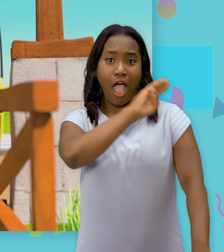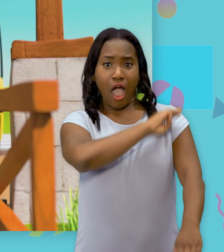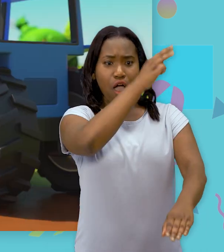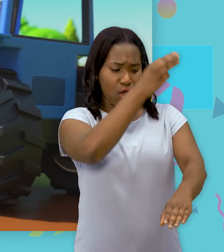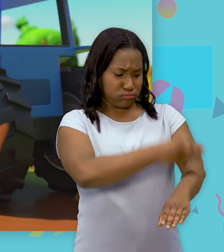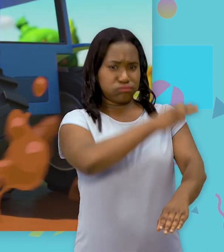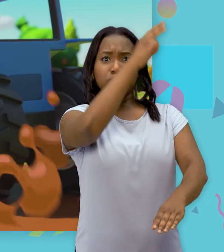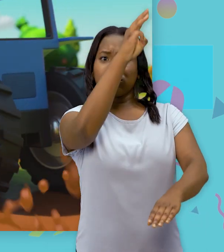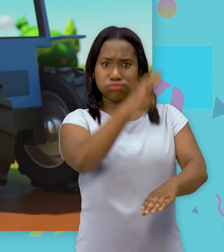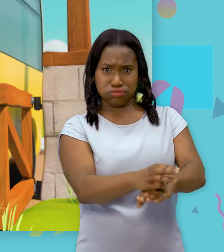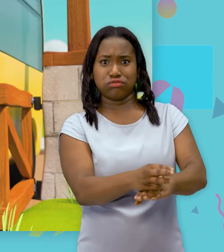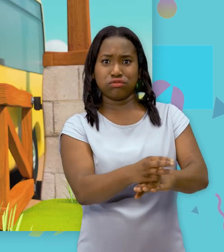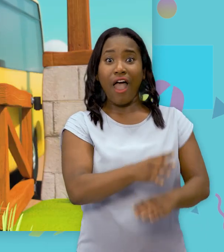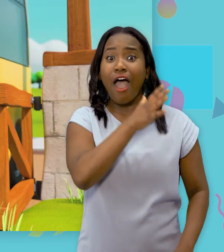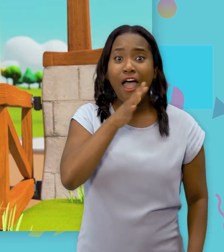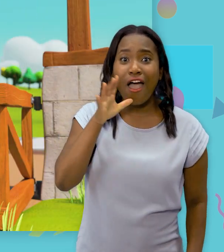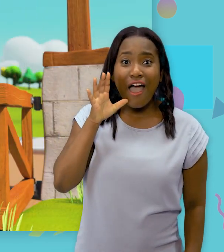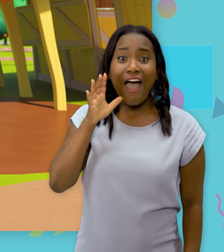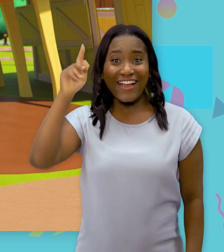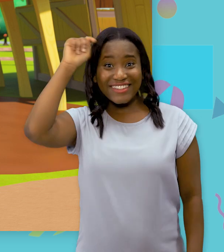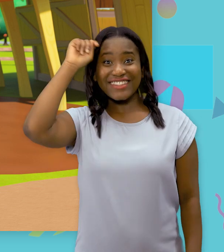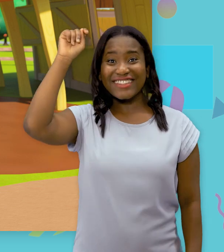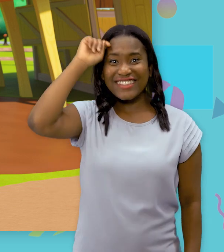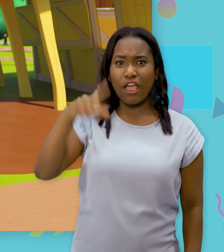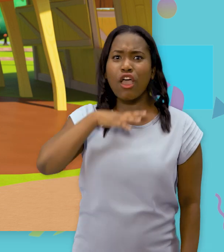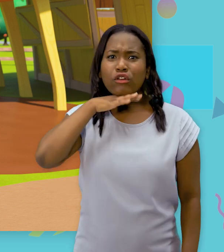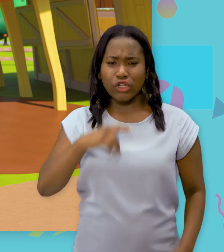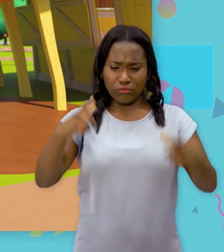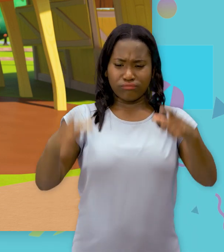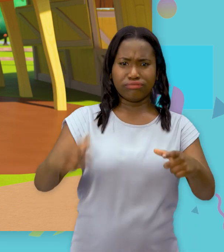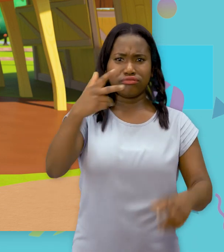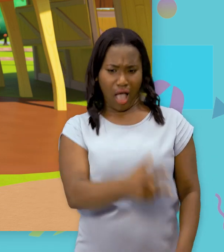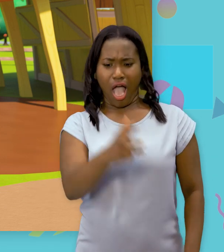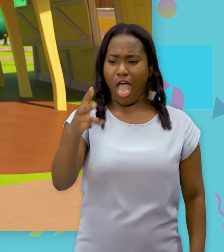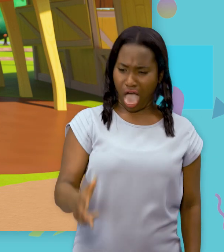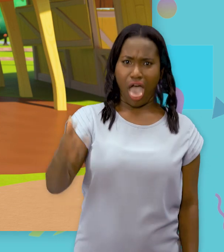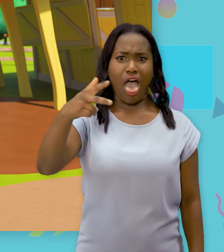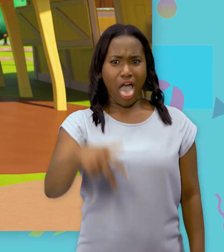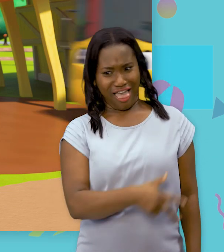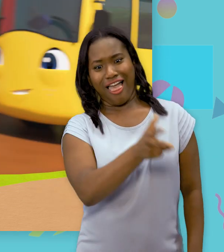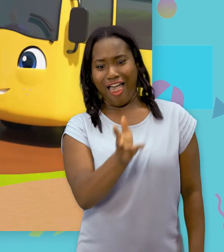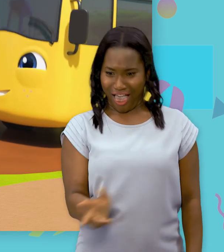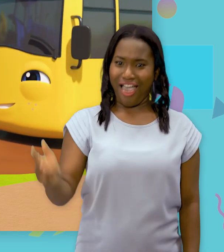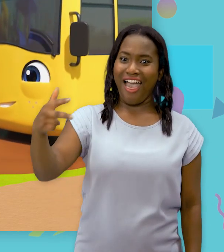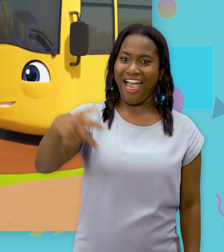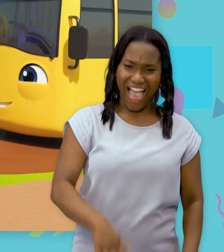Up on MacDonald's farm, Terry walks through the mud Bouncing and sliding as he